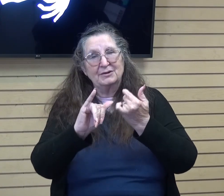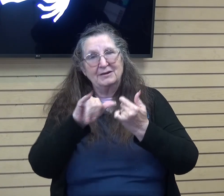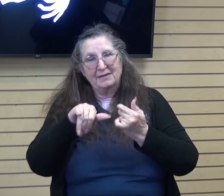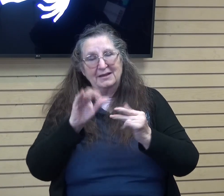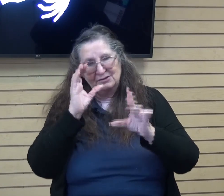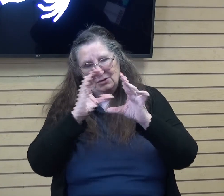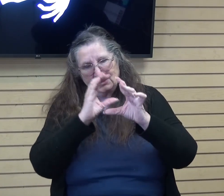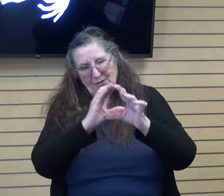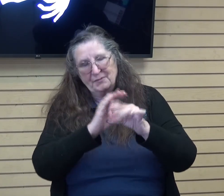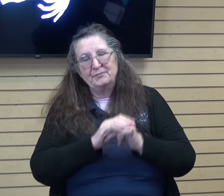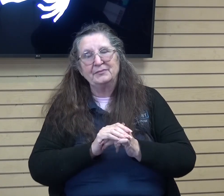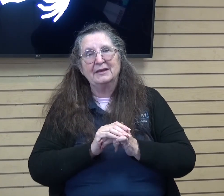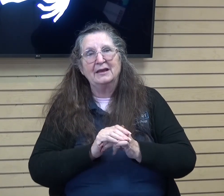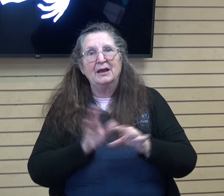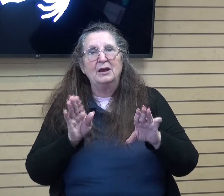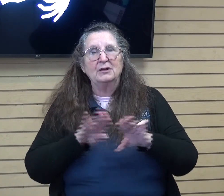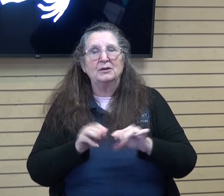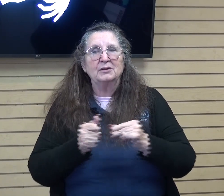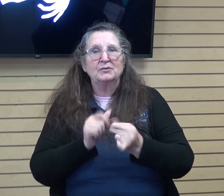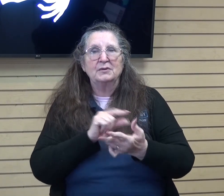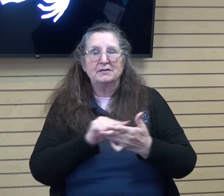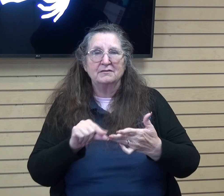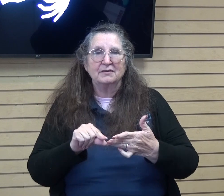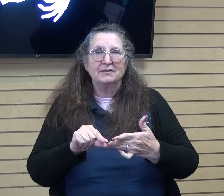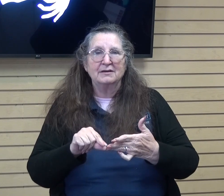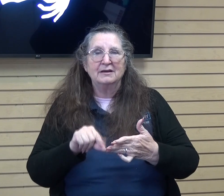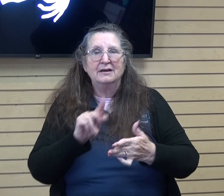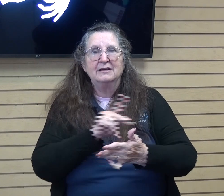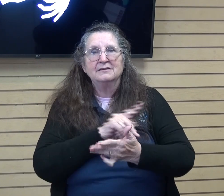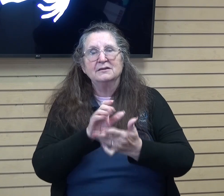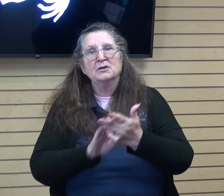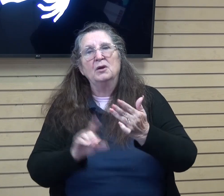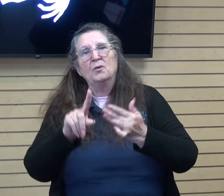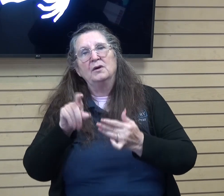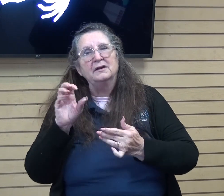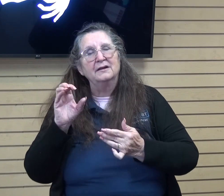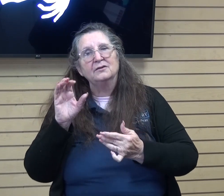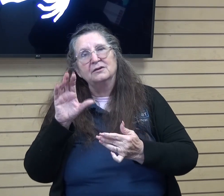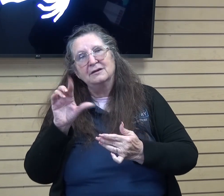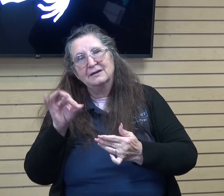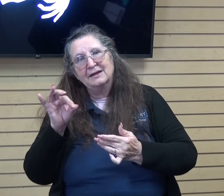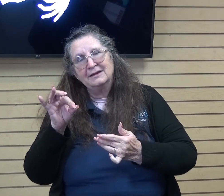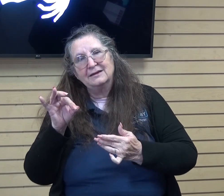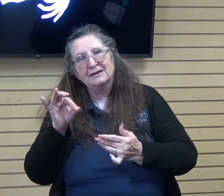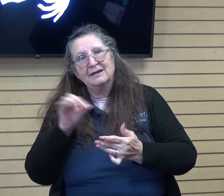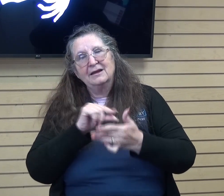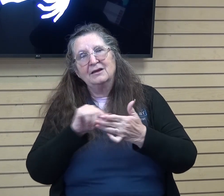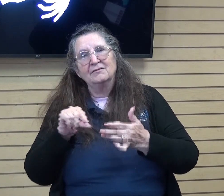so i want to close with this verse verse it's psalm 119 verse 105